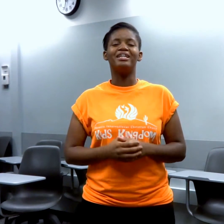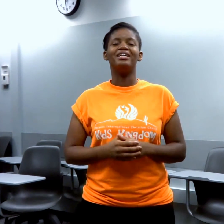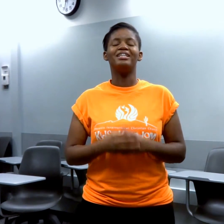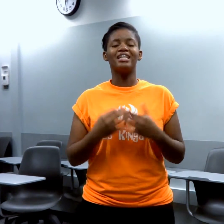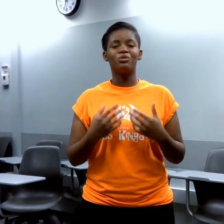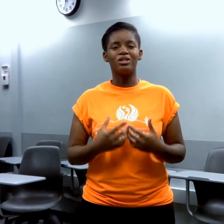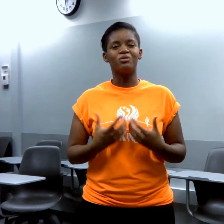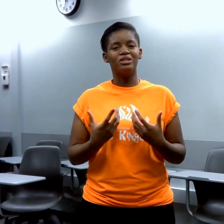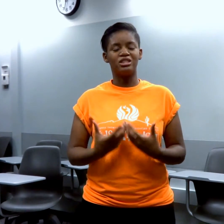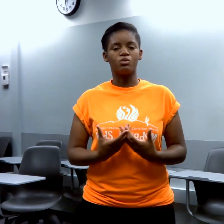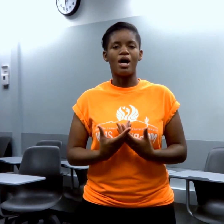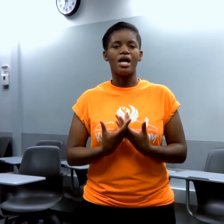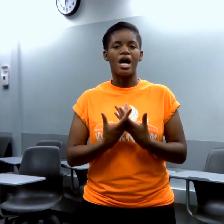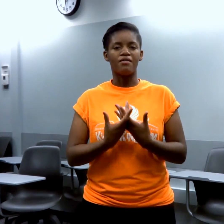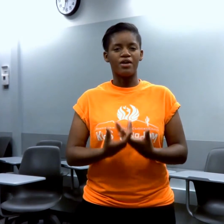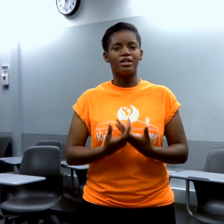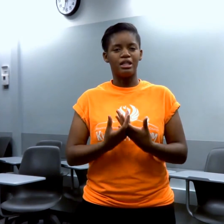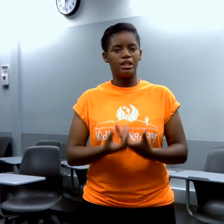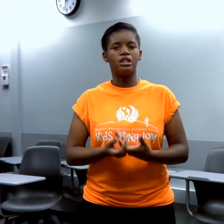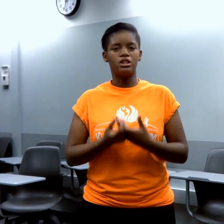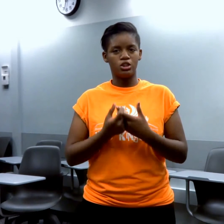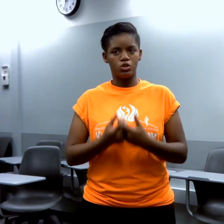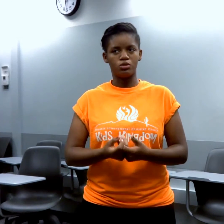that's one of the reasons why I found I needed to juice.